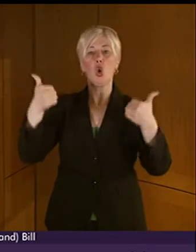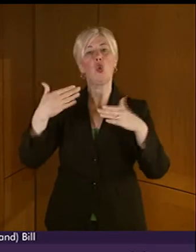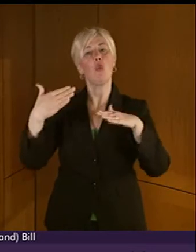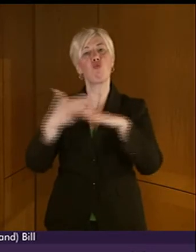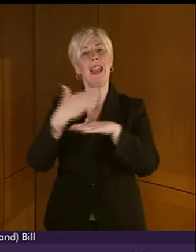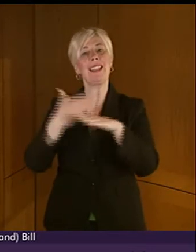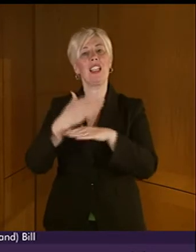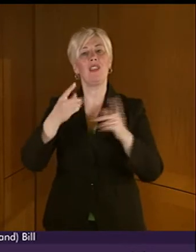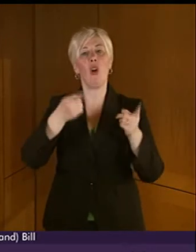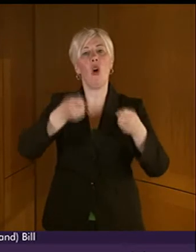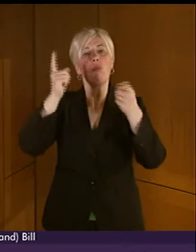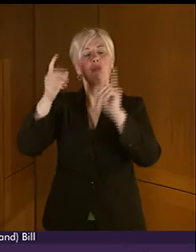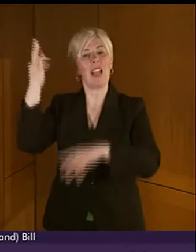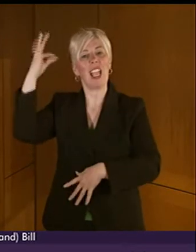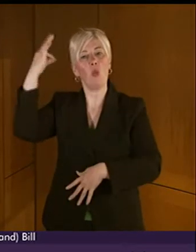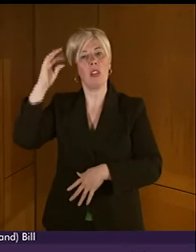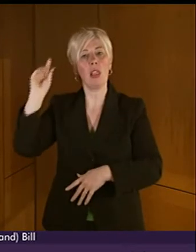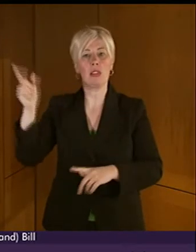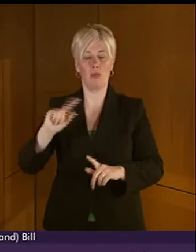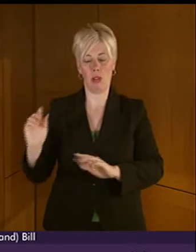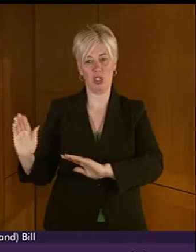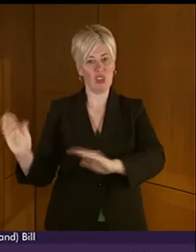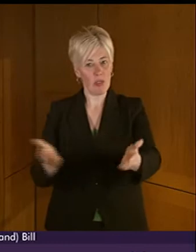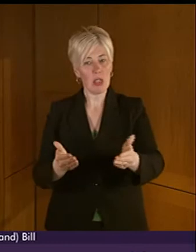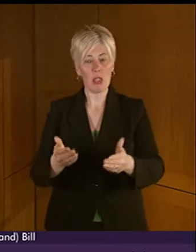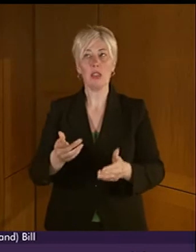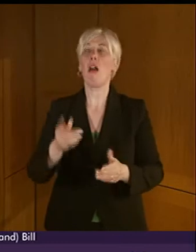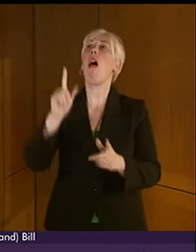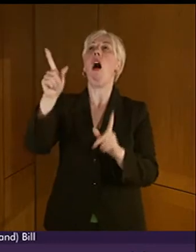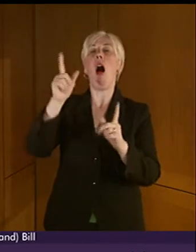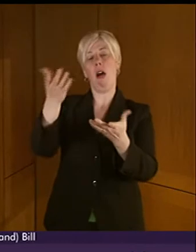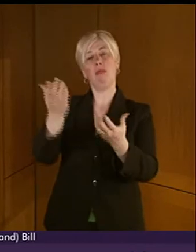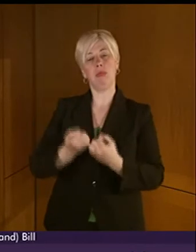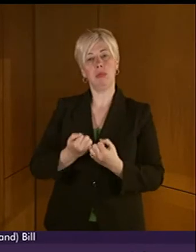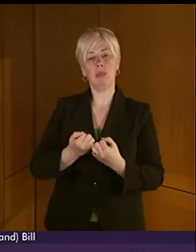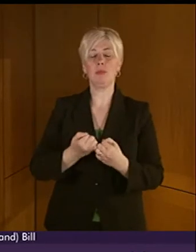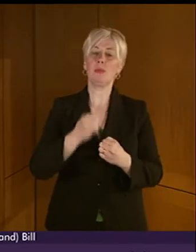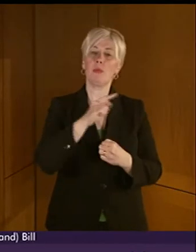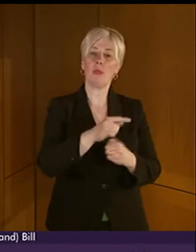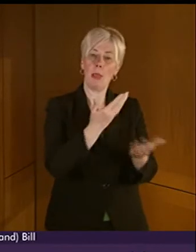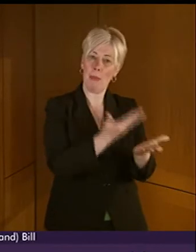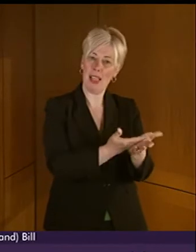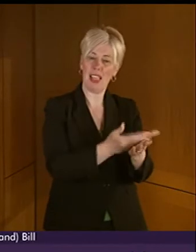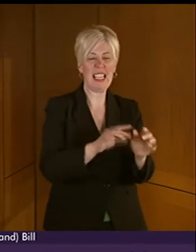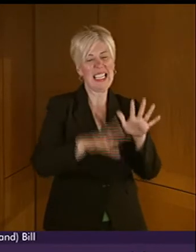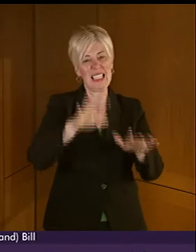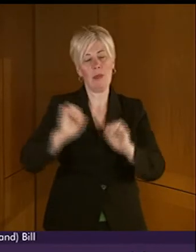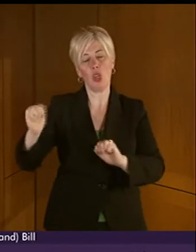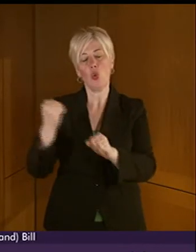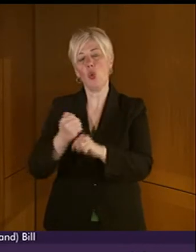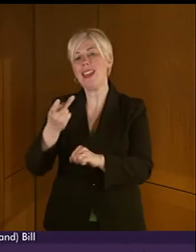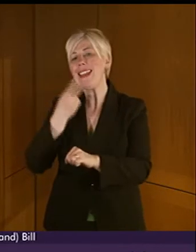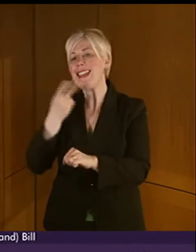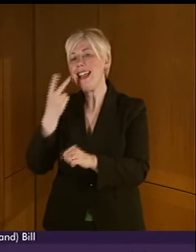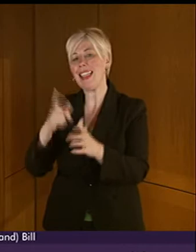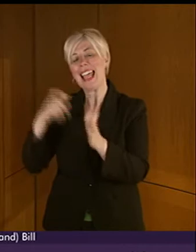to use when working with and providing services to them. The bill would operate much like the Gaelic language Scotland Act 2005,